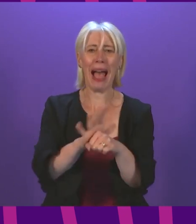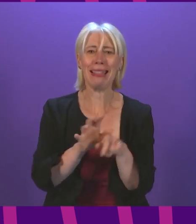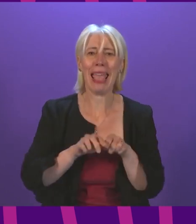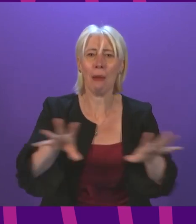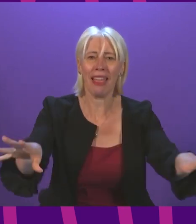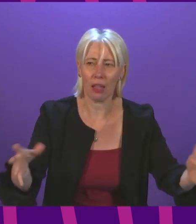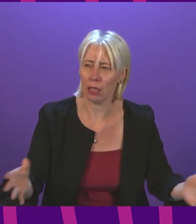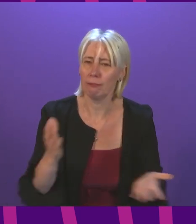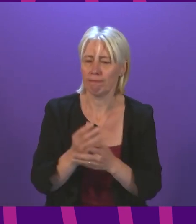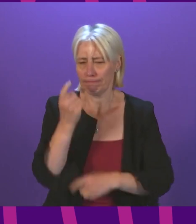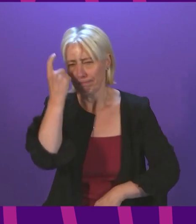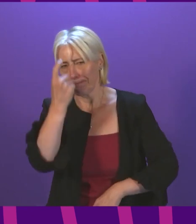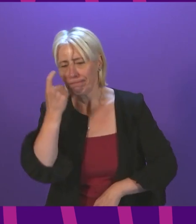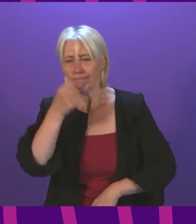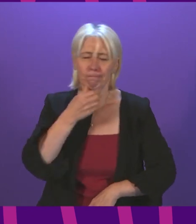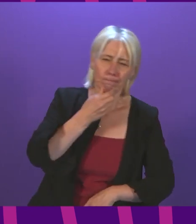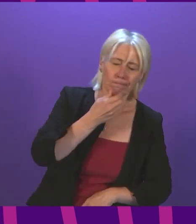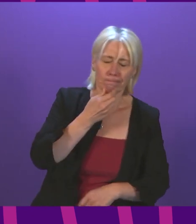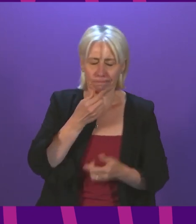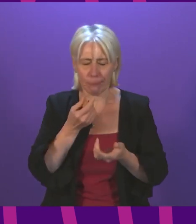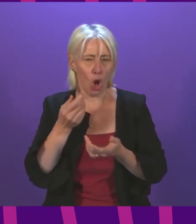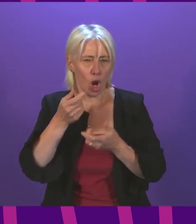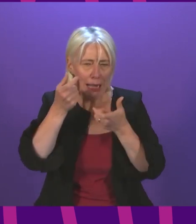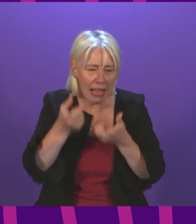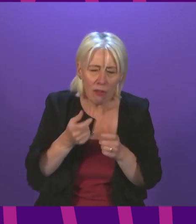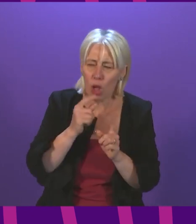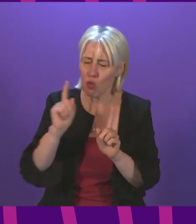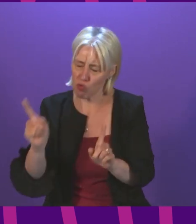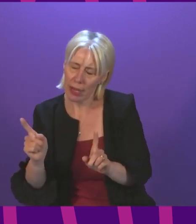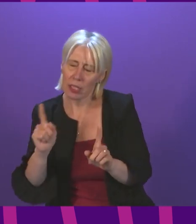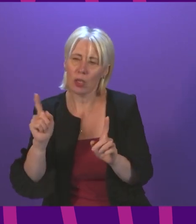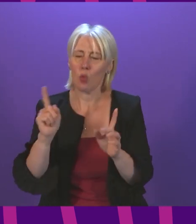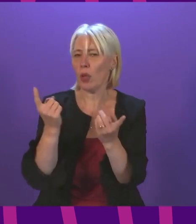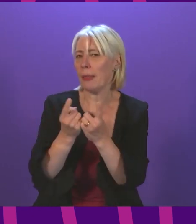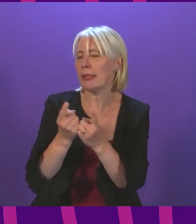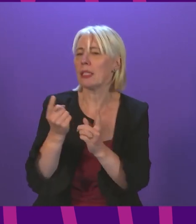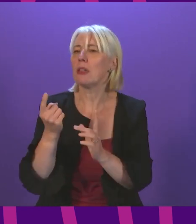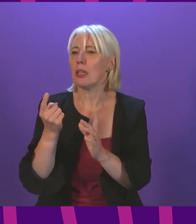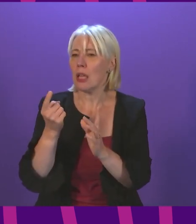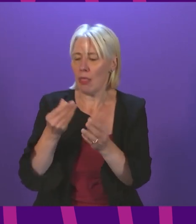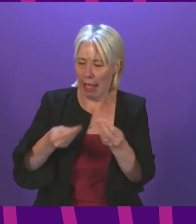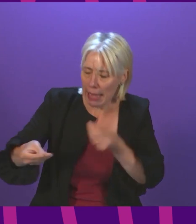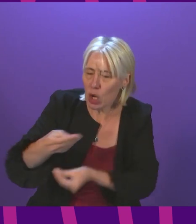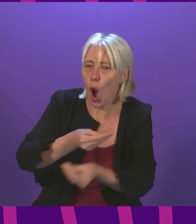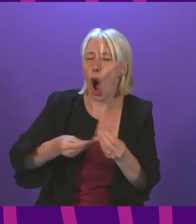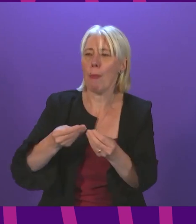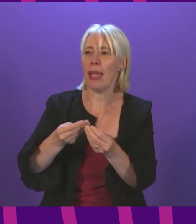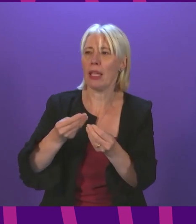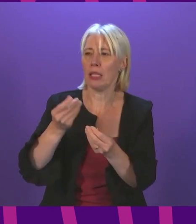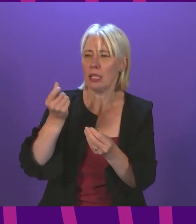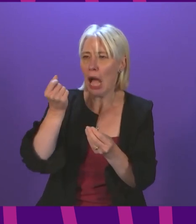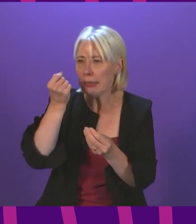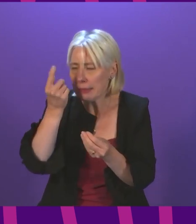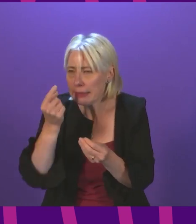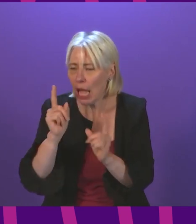very carefully the balance between the understandable as I said last week economic imperative